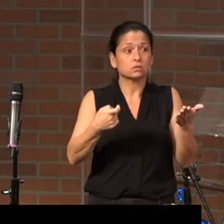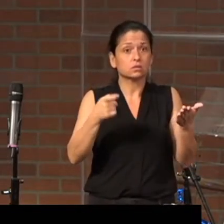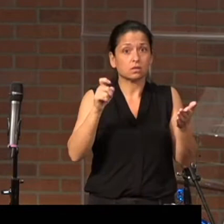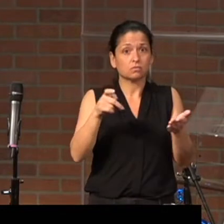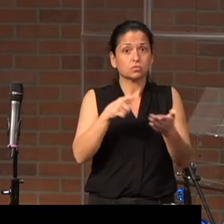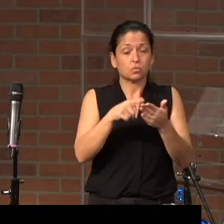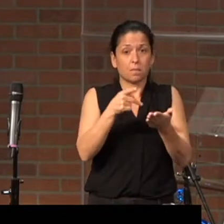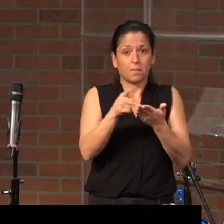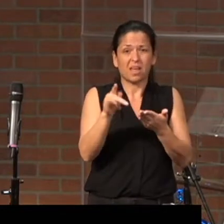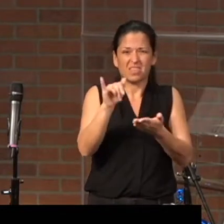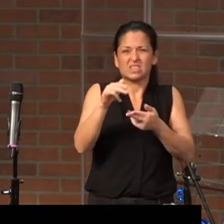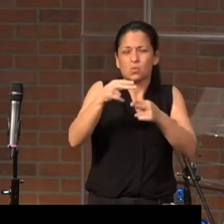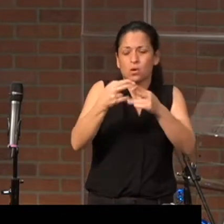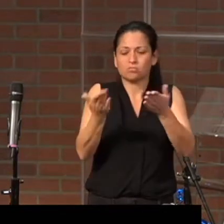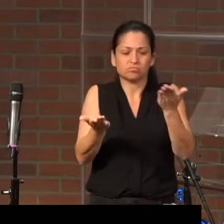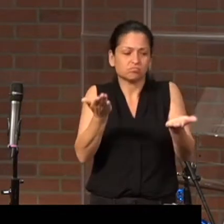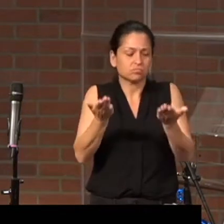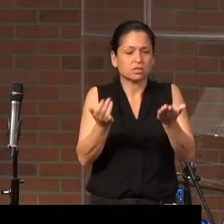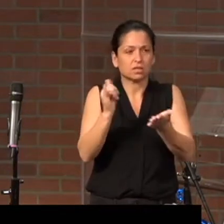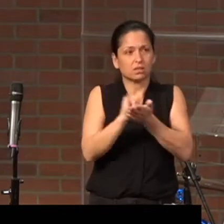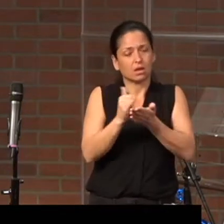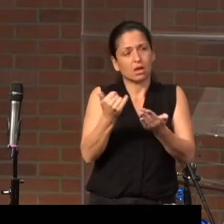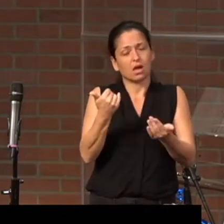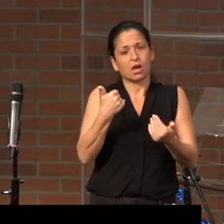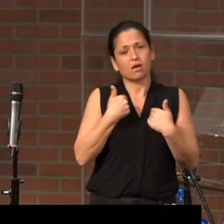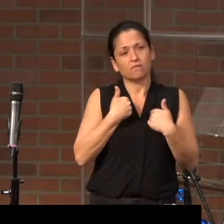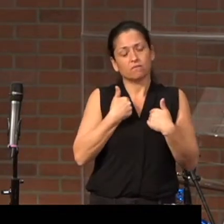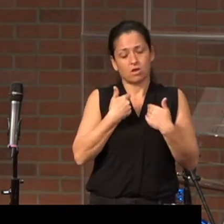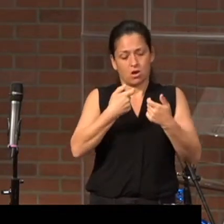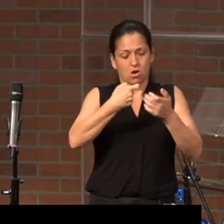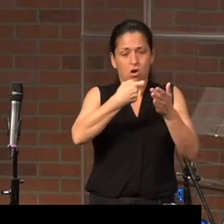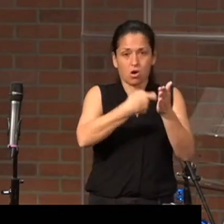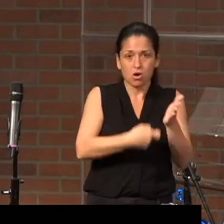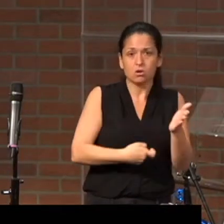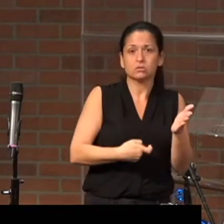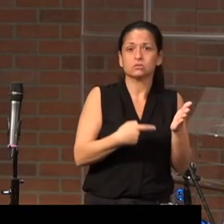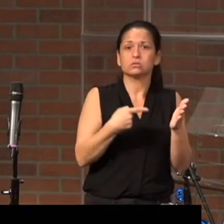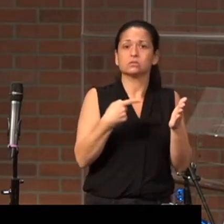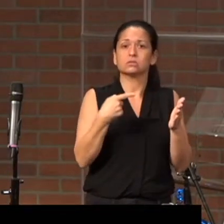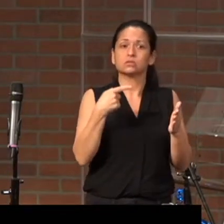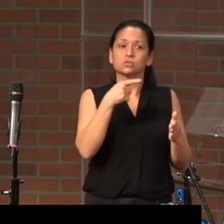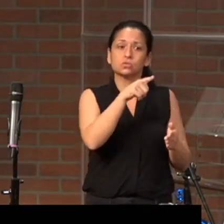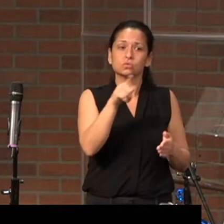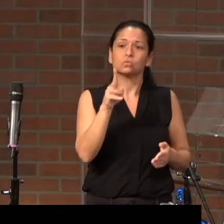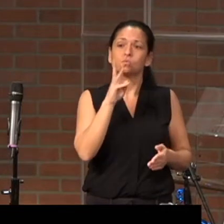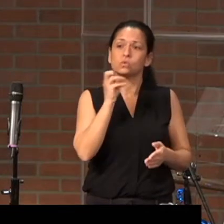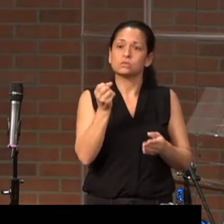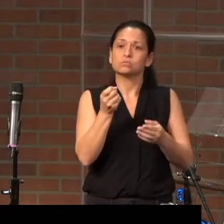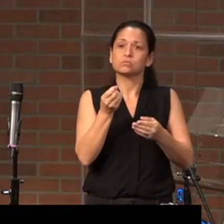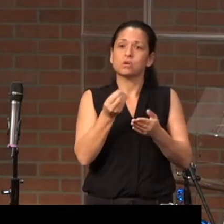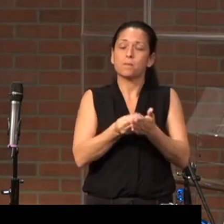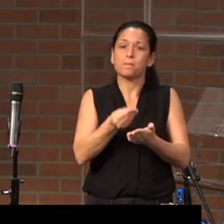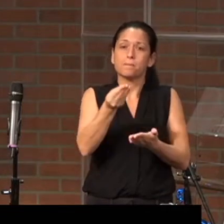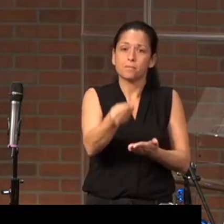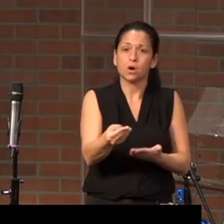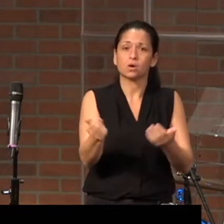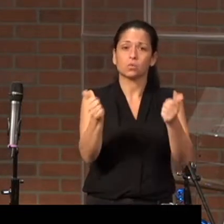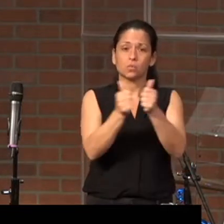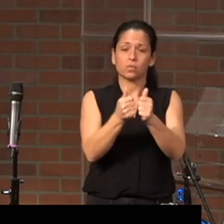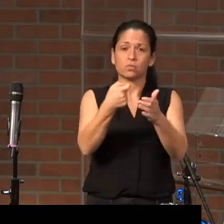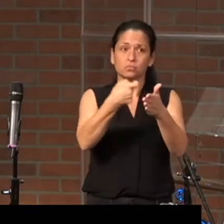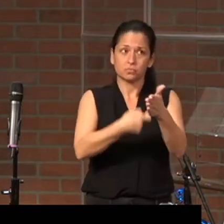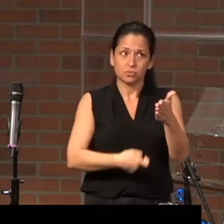weighing out, that there was a cost. You were bought with a price,